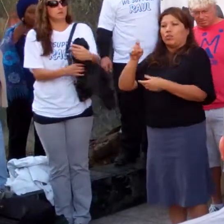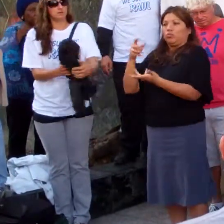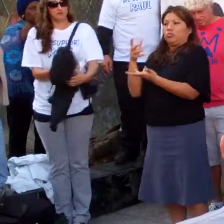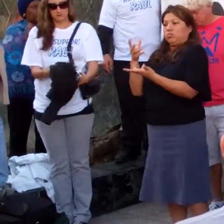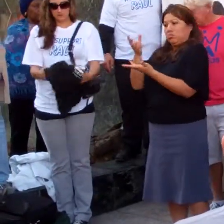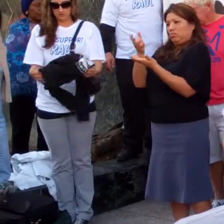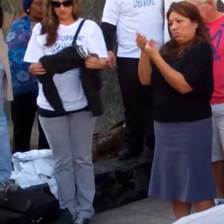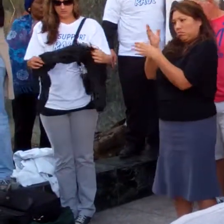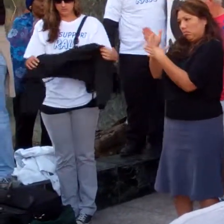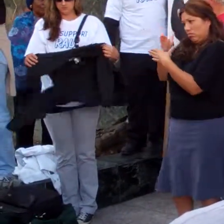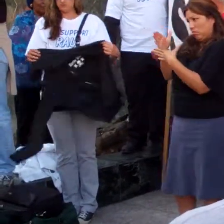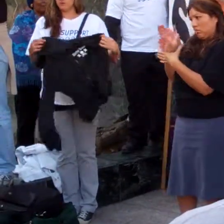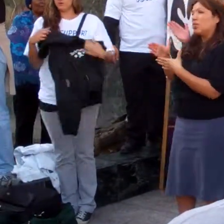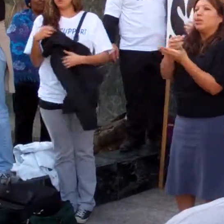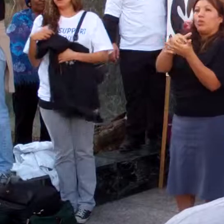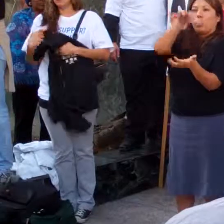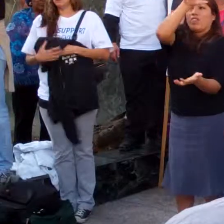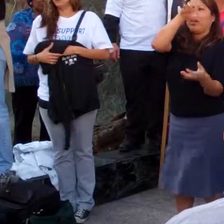welcome, Jim Miller.